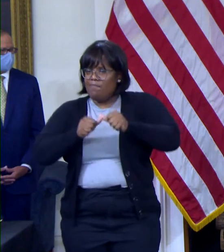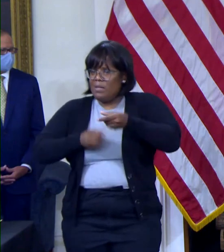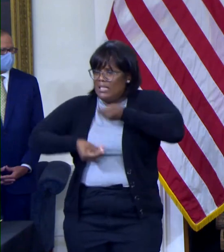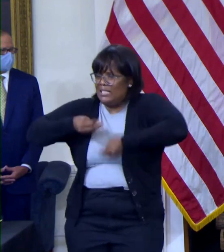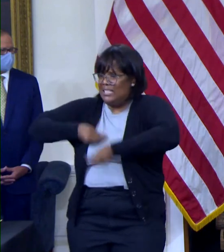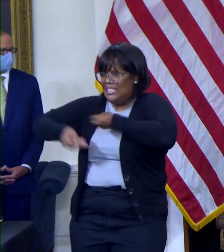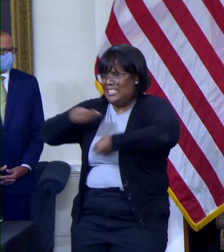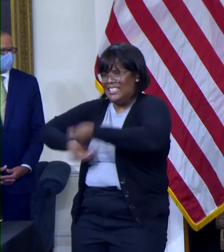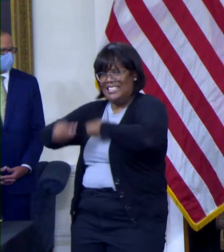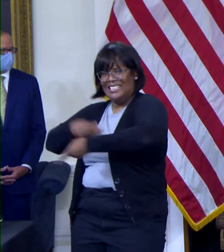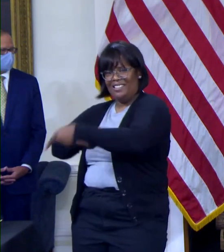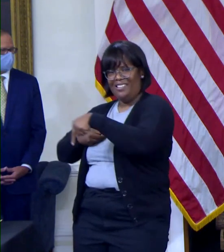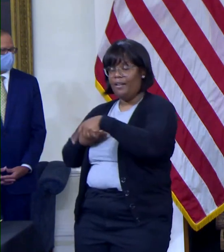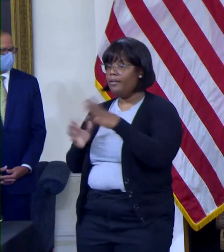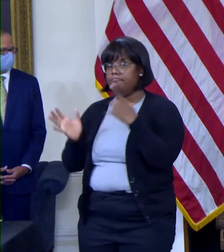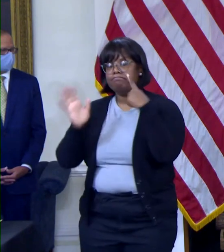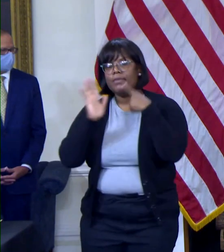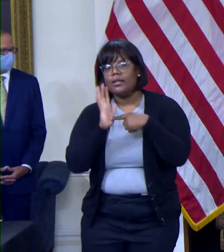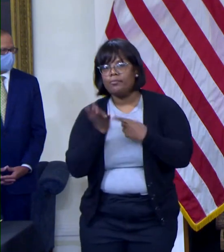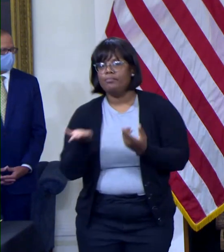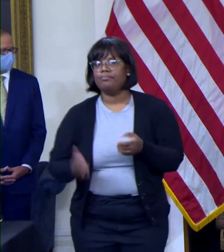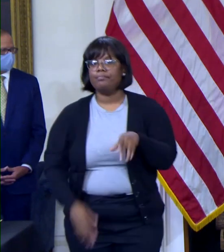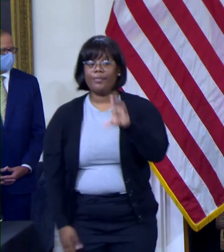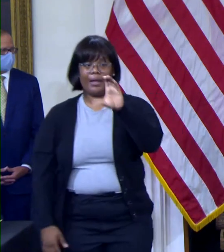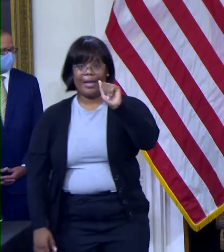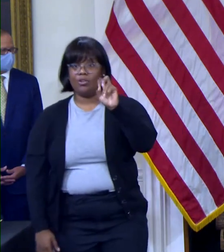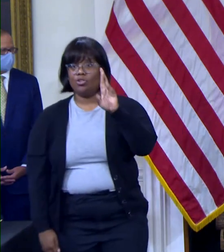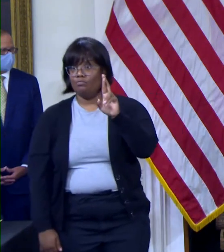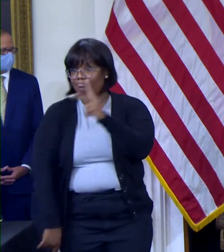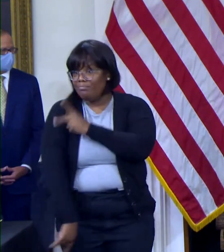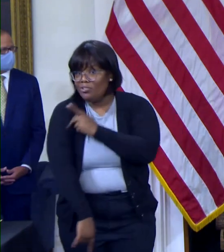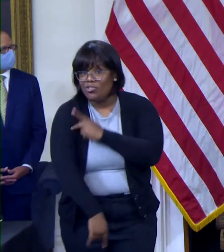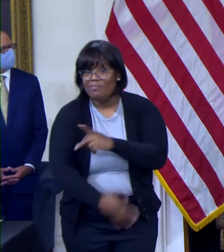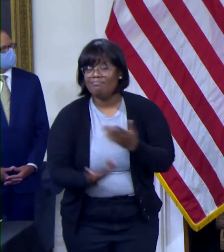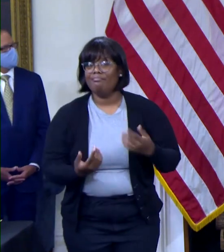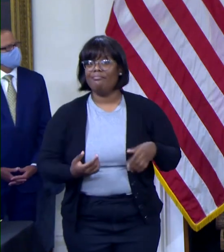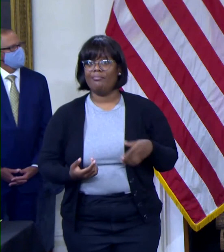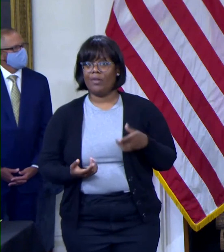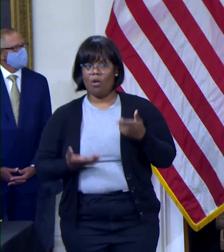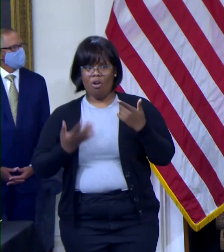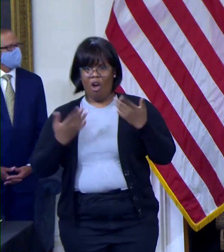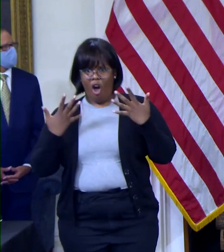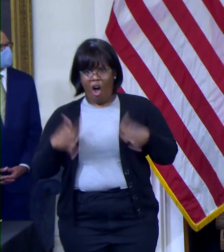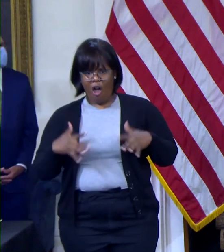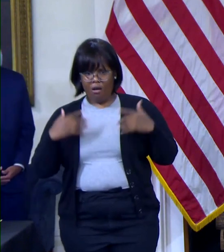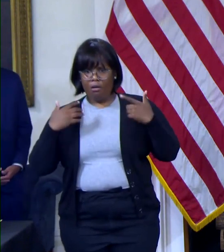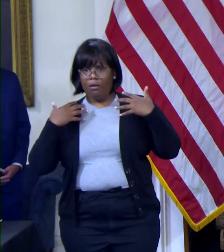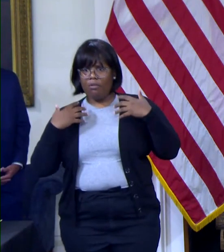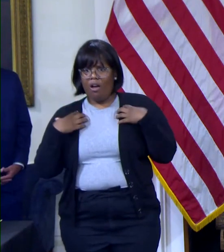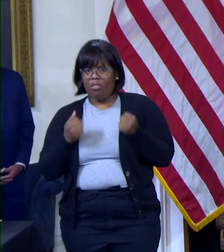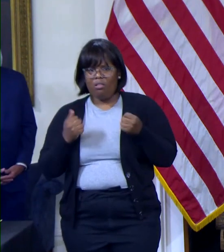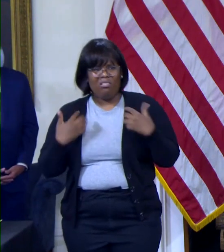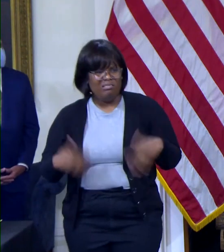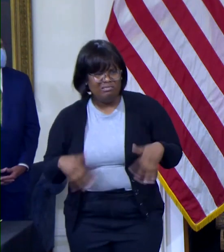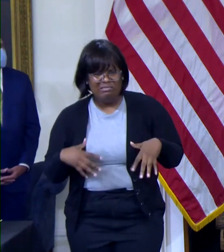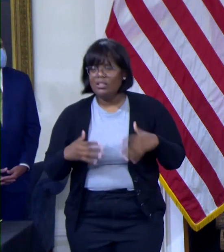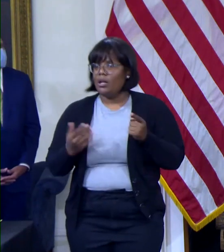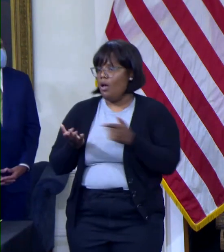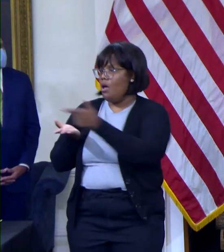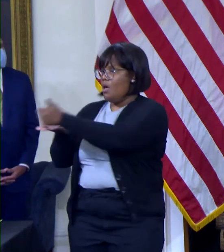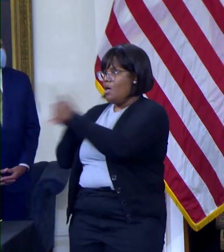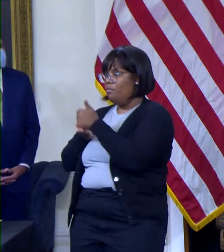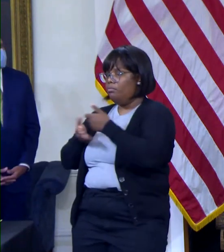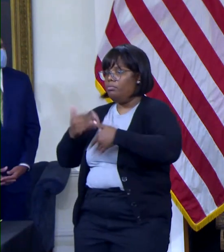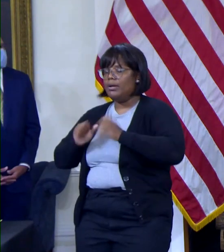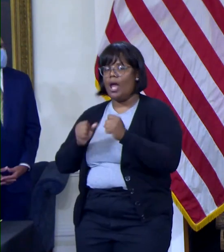sorts of things. So it really is very broadly applicable. And it has been, and it's also